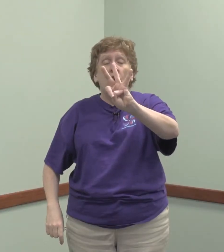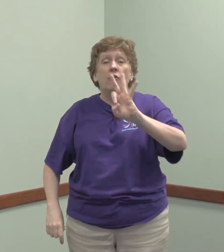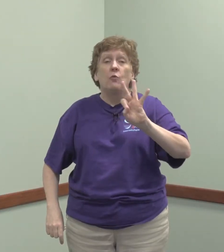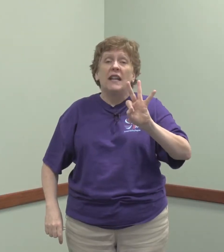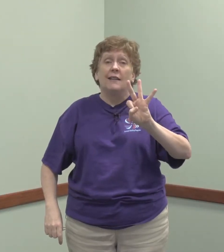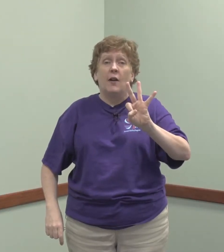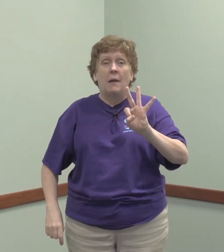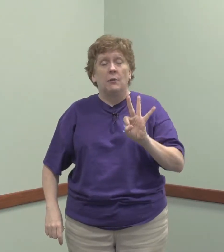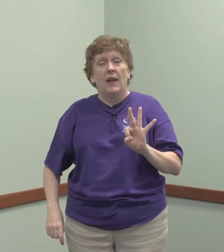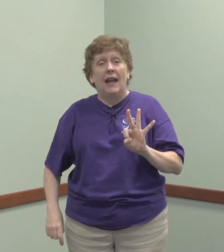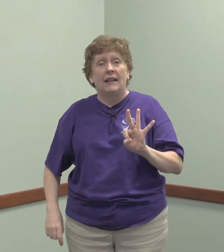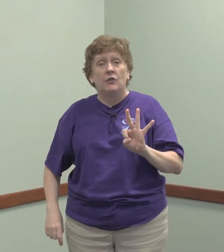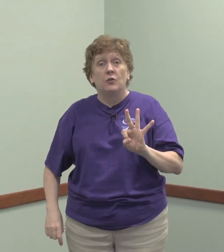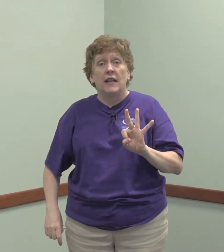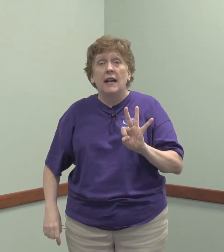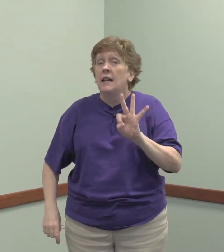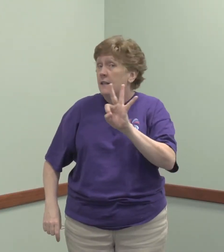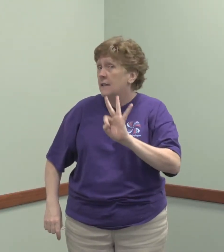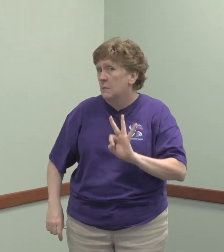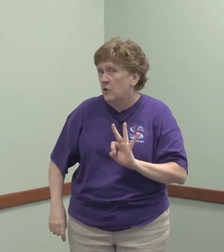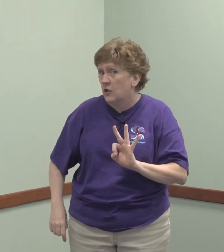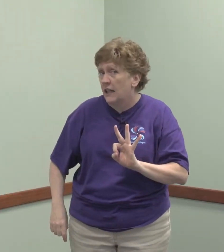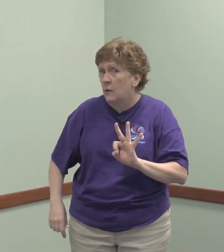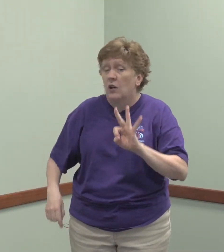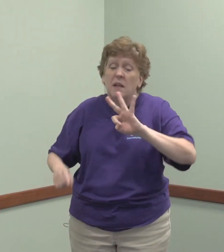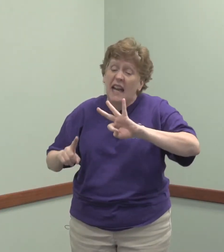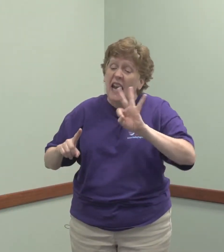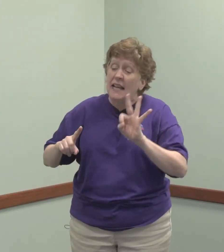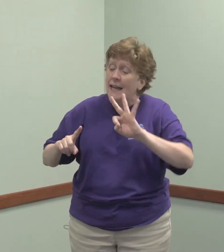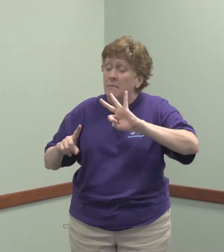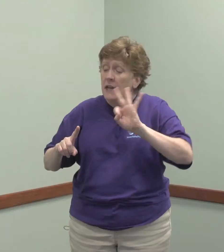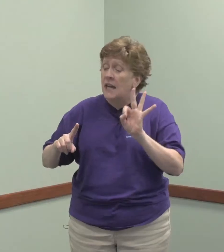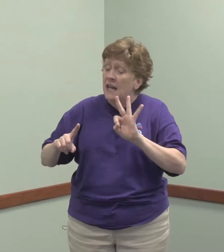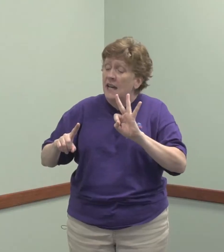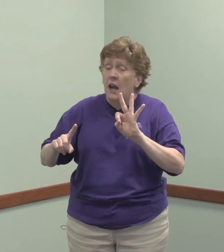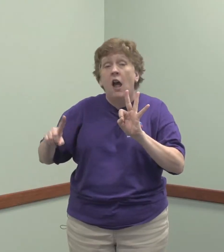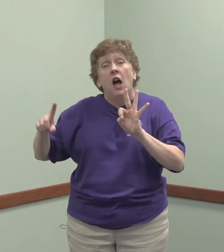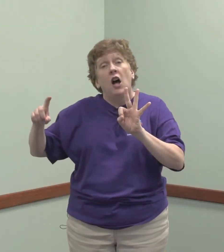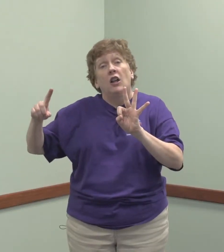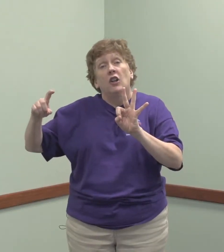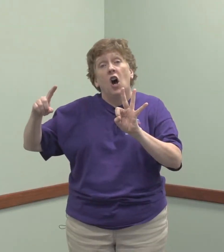Three little apples hanging in a tree, teasing Mr. Slinky Worm, you can't eat me. Along